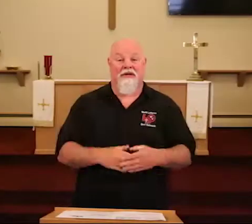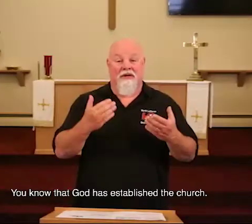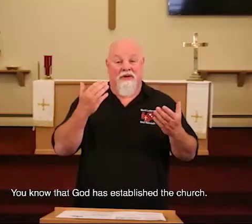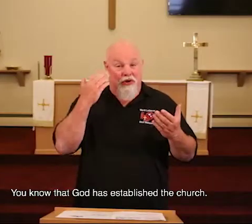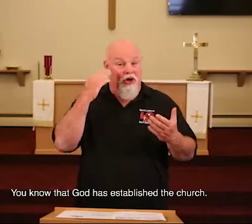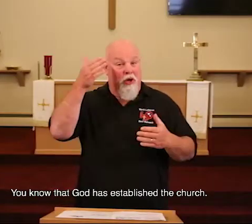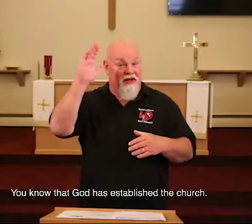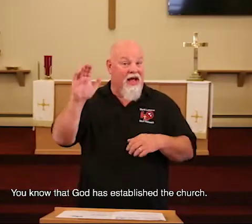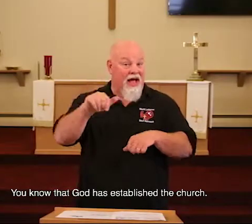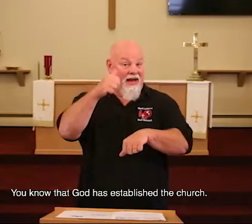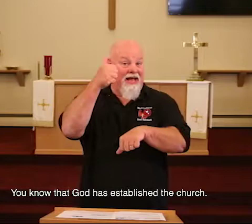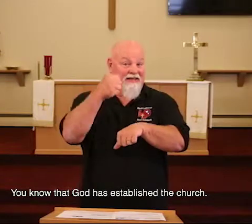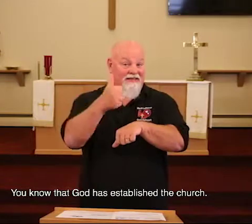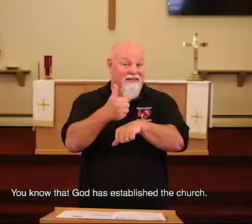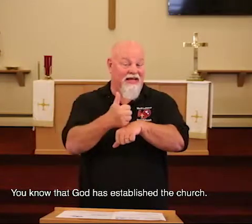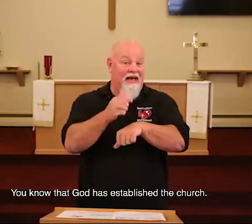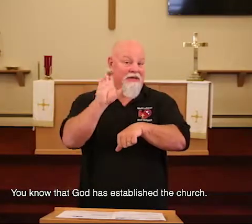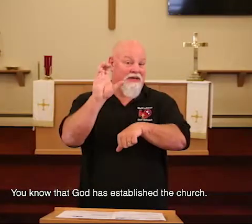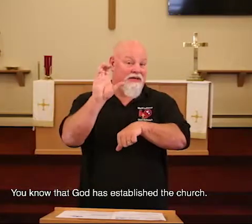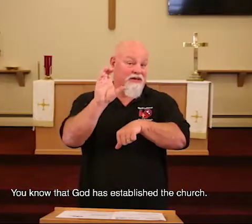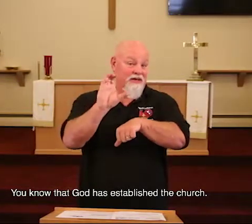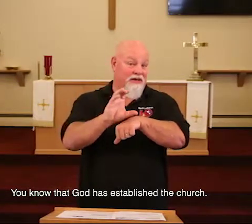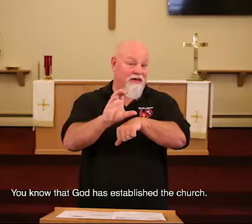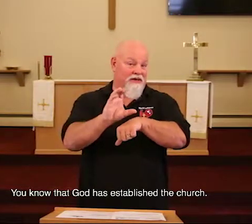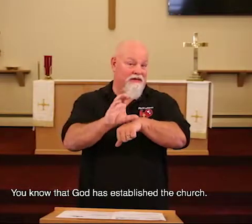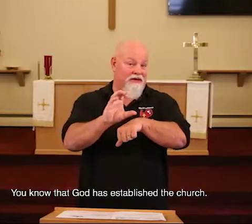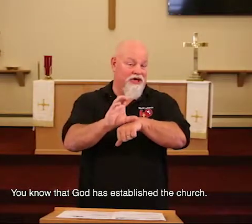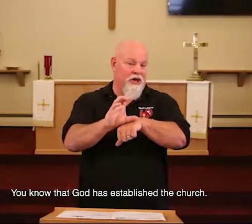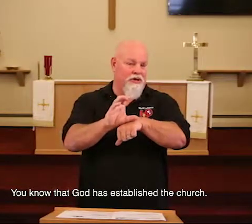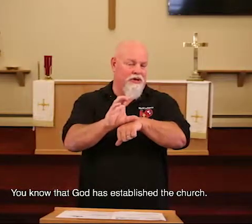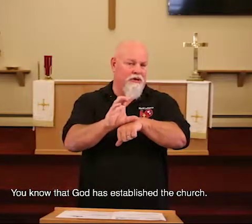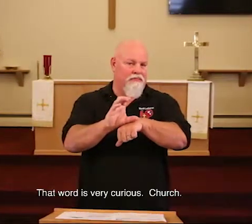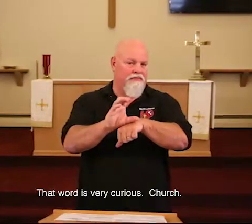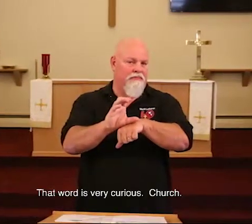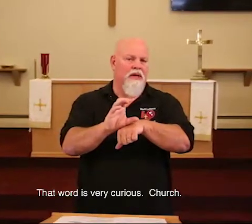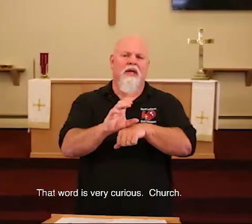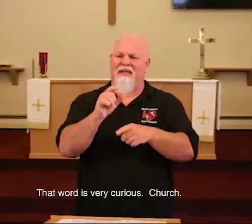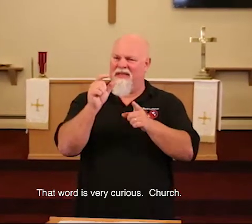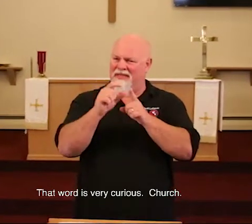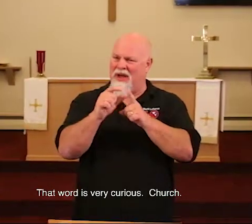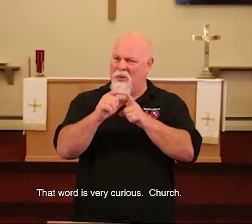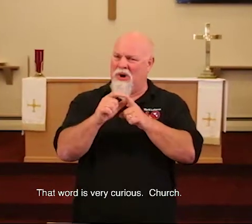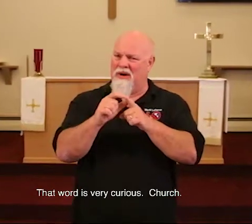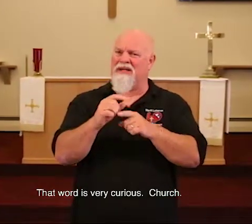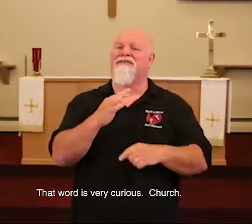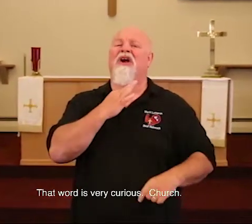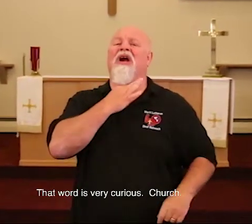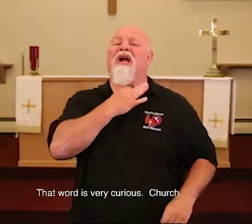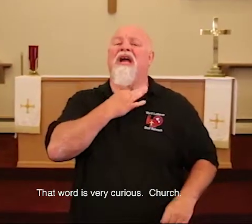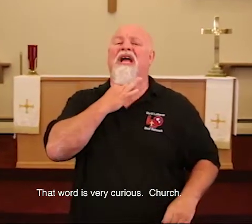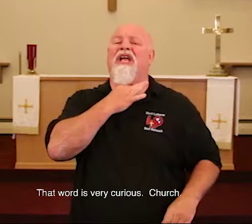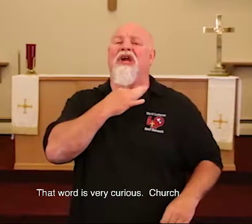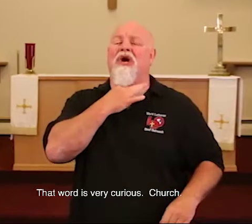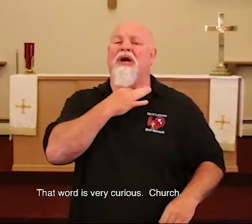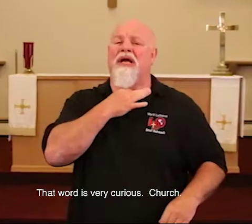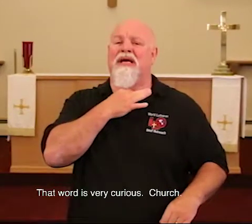You know that God has established the church. That word is very curious,